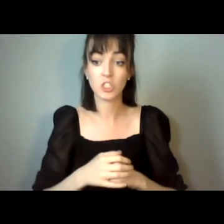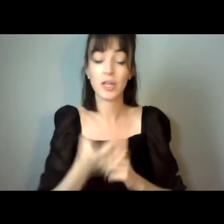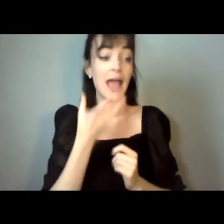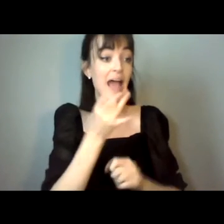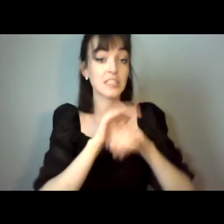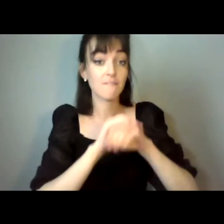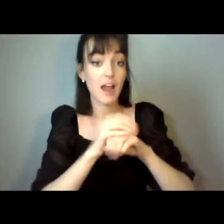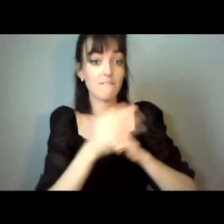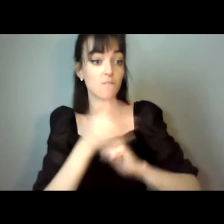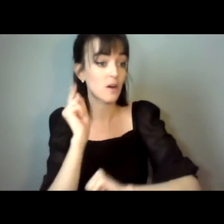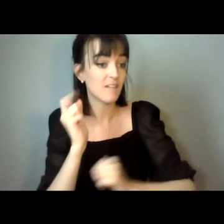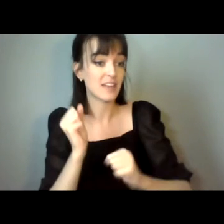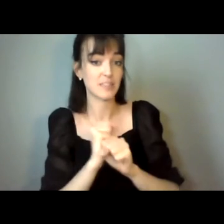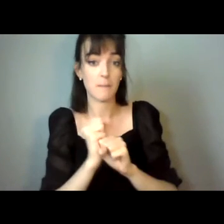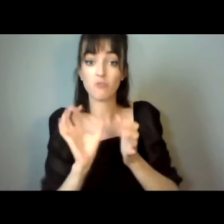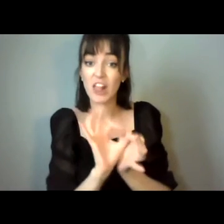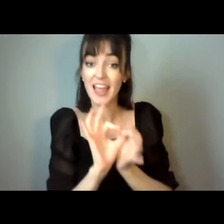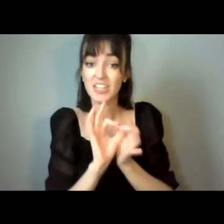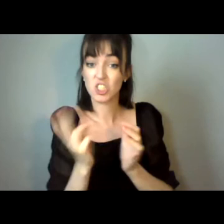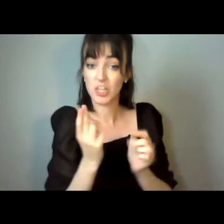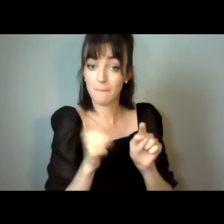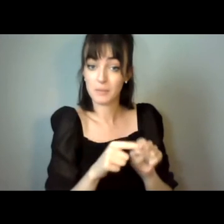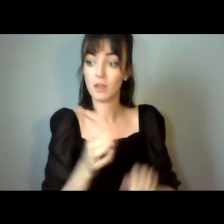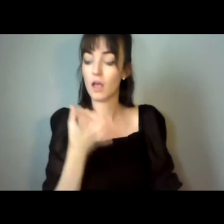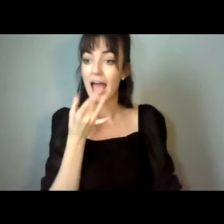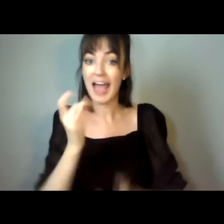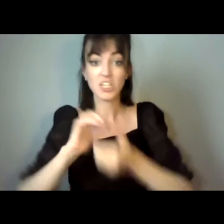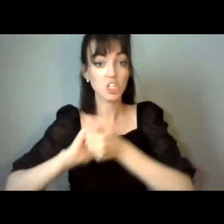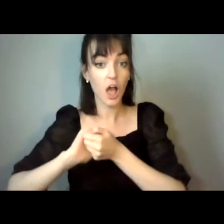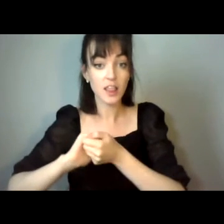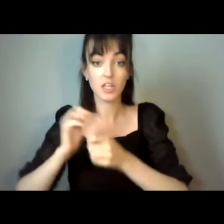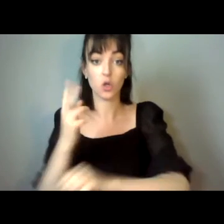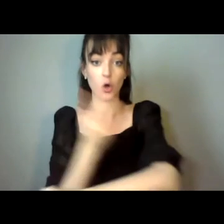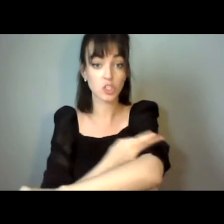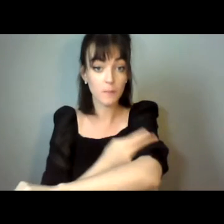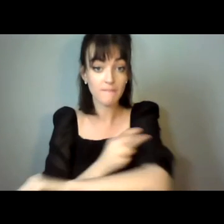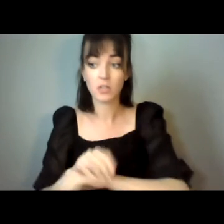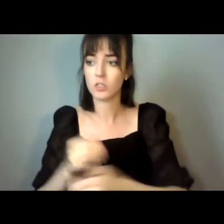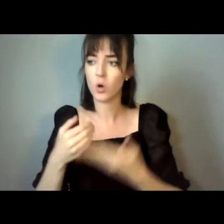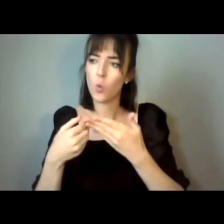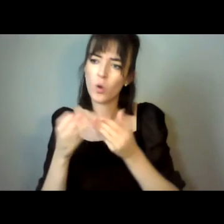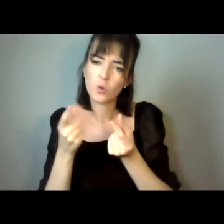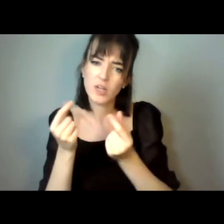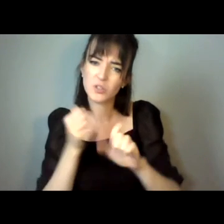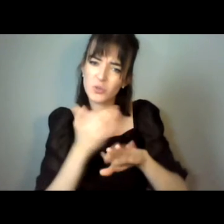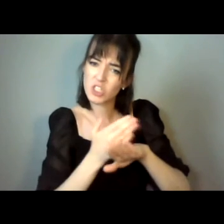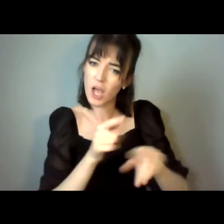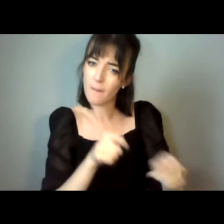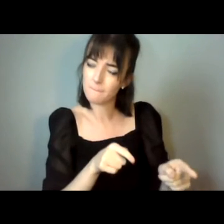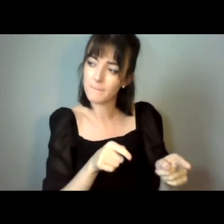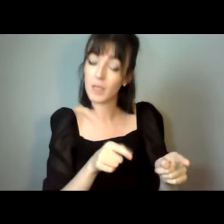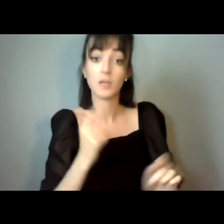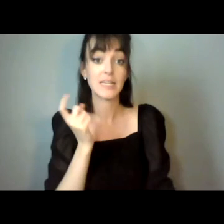about relationships. You ask a coworker or a supervisor for what to do on the job. And these are